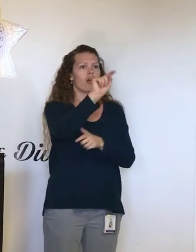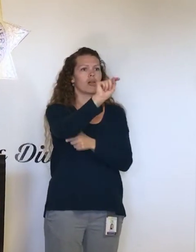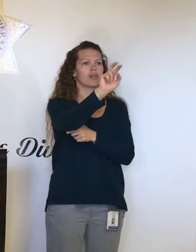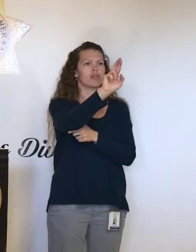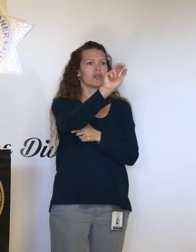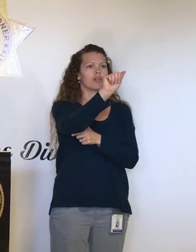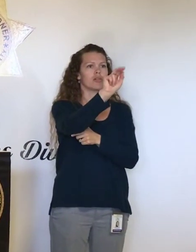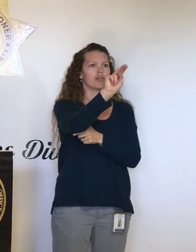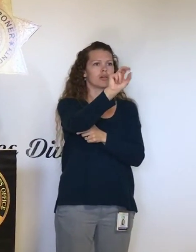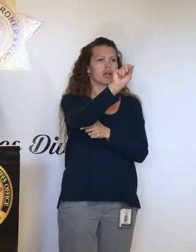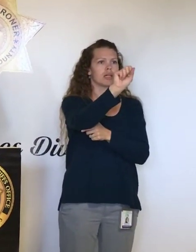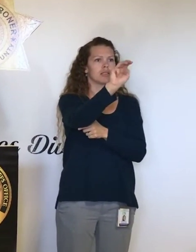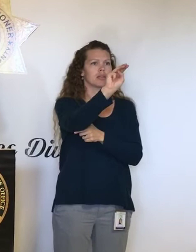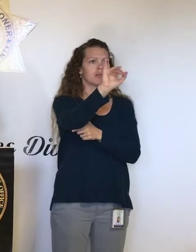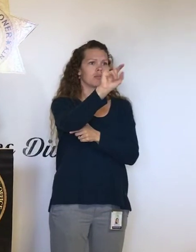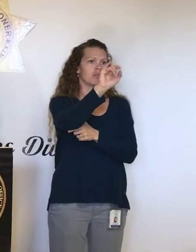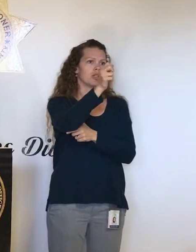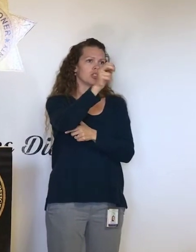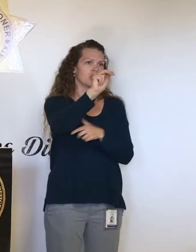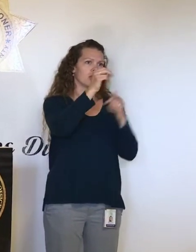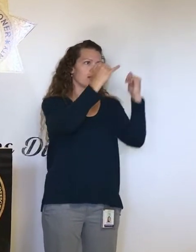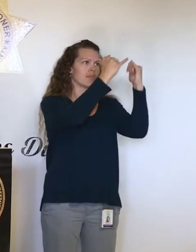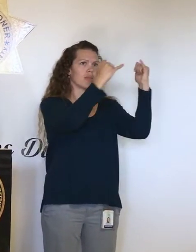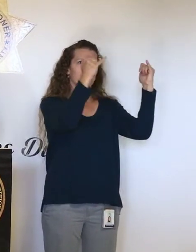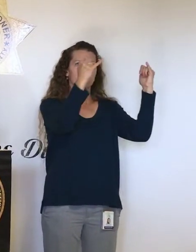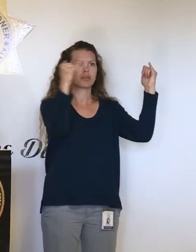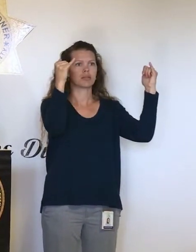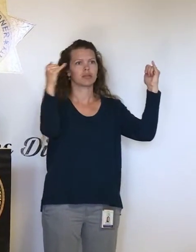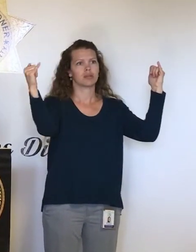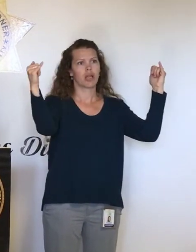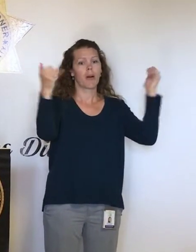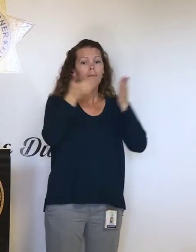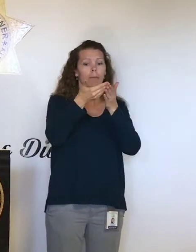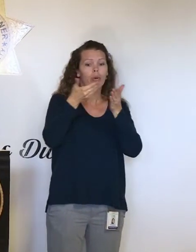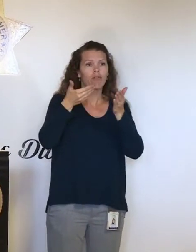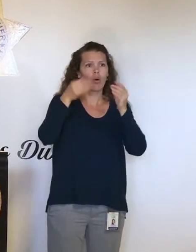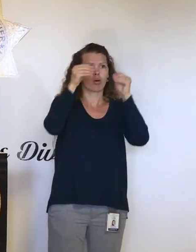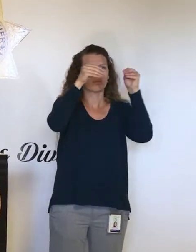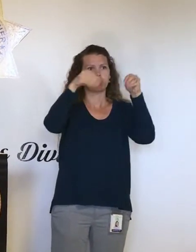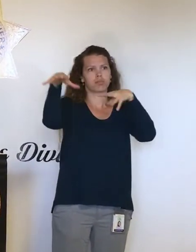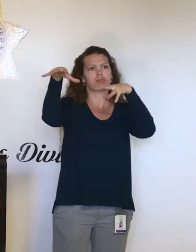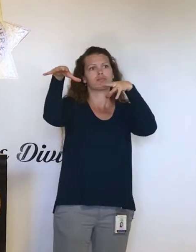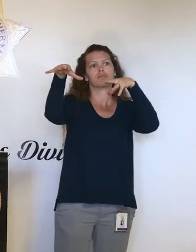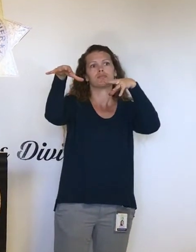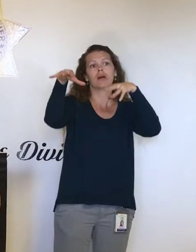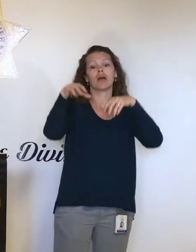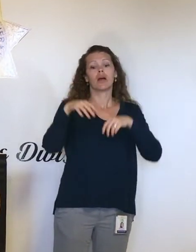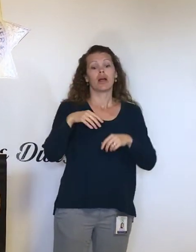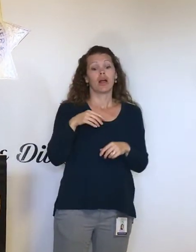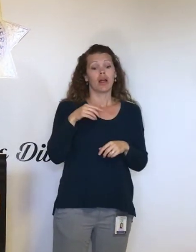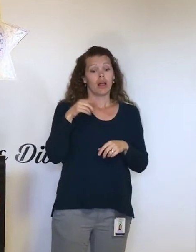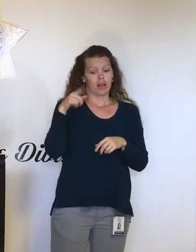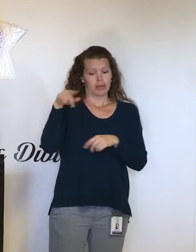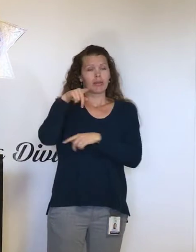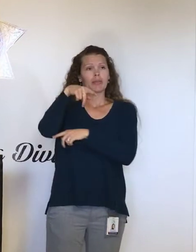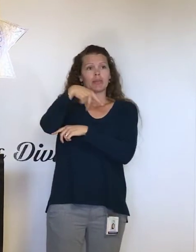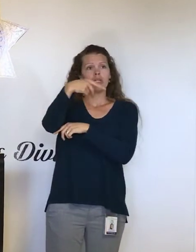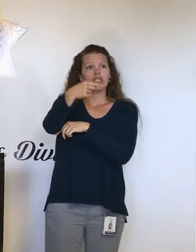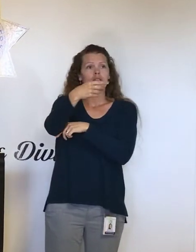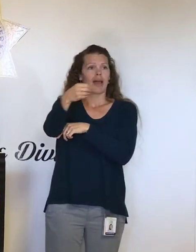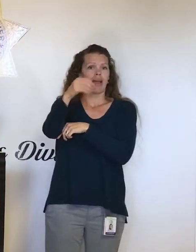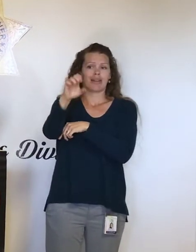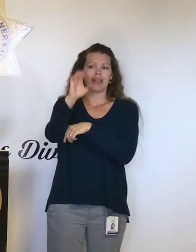before they flip that power switch. So, that's something that they will be working on. And that's something that will be